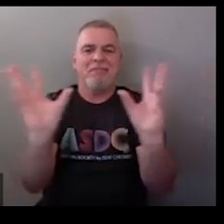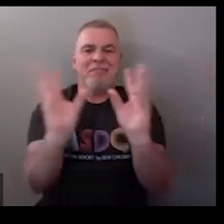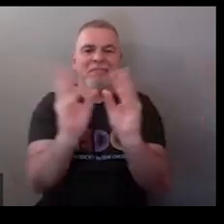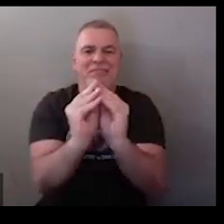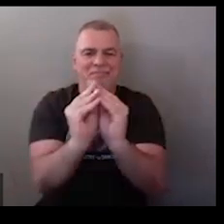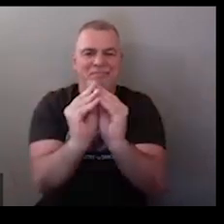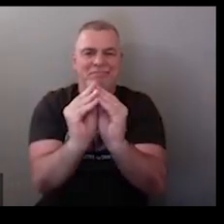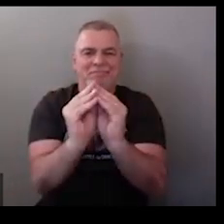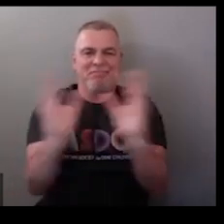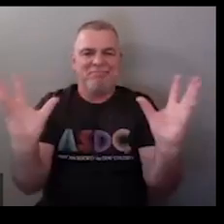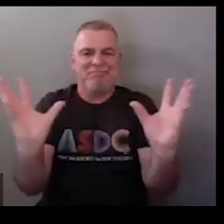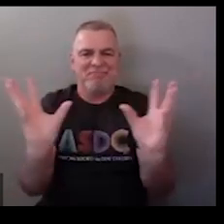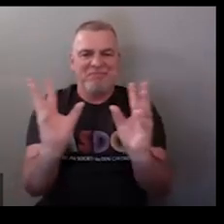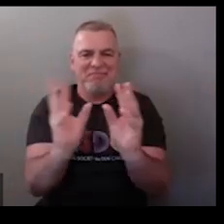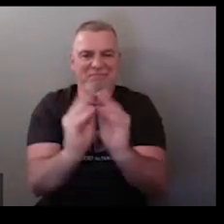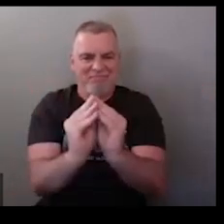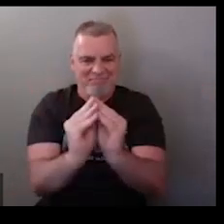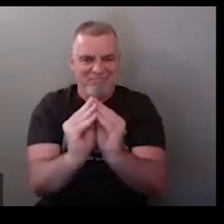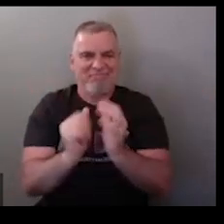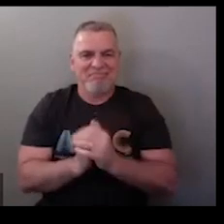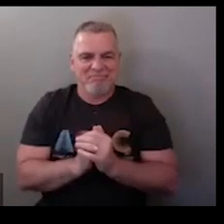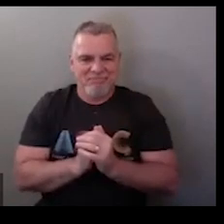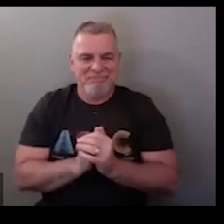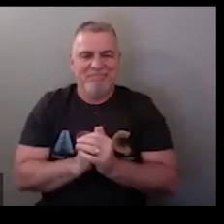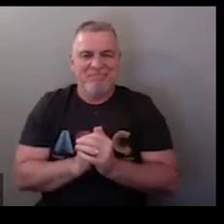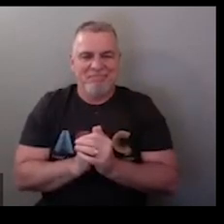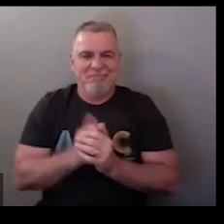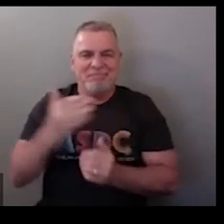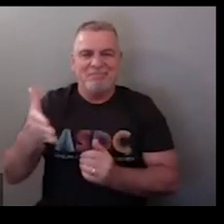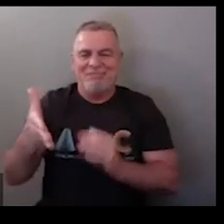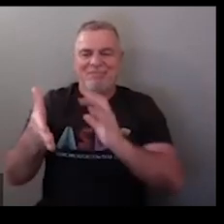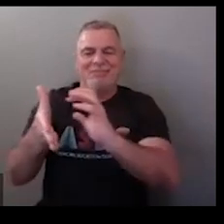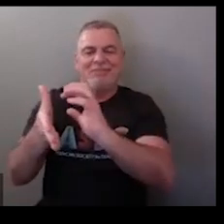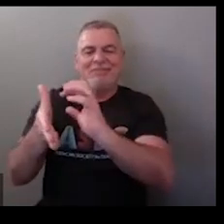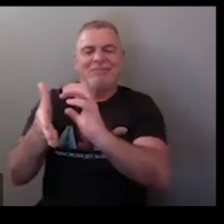add either cross or up and down